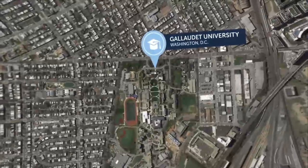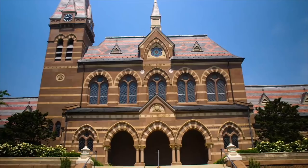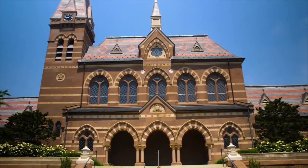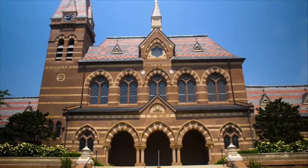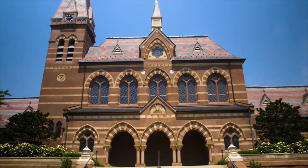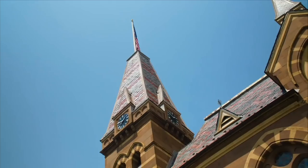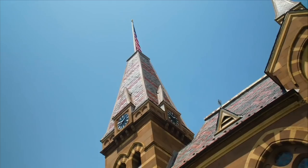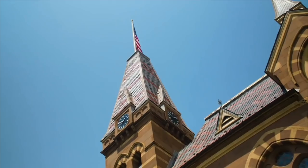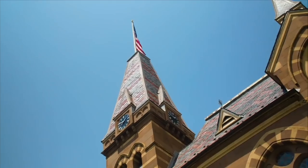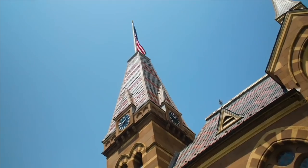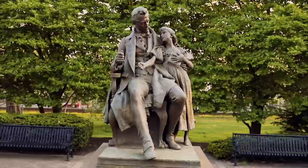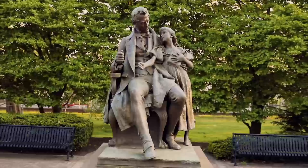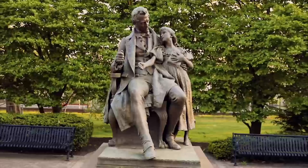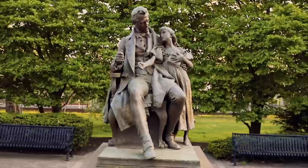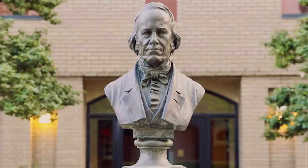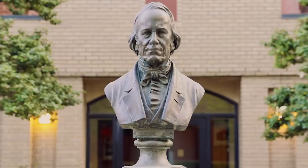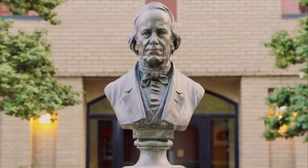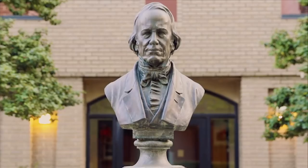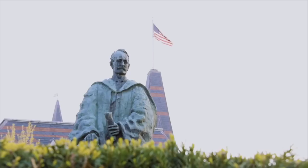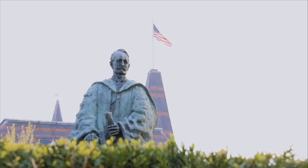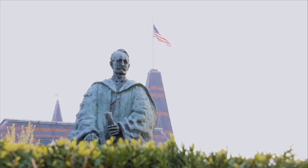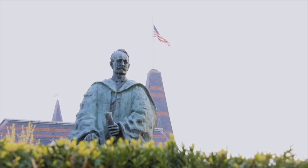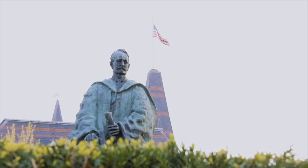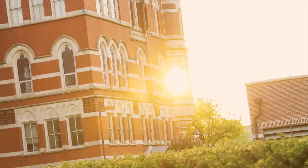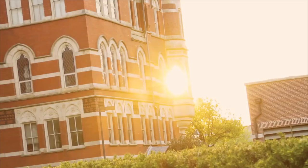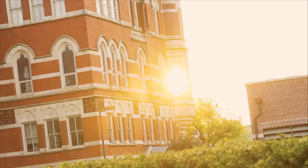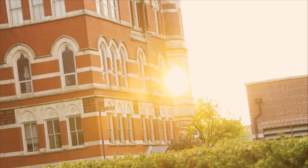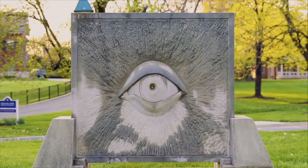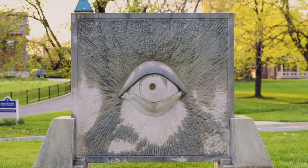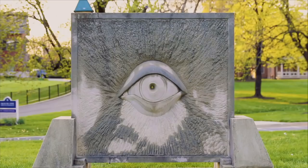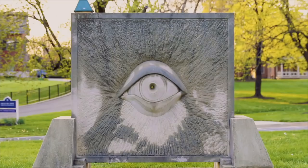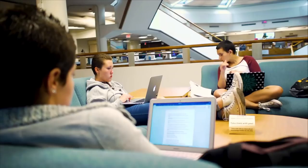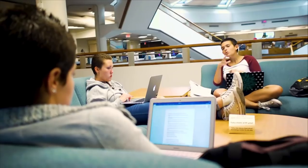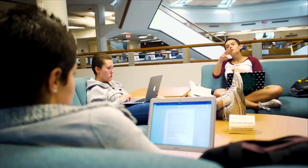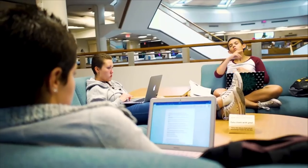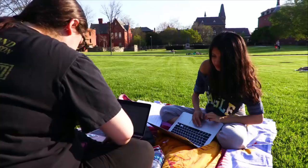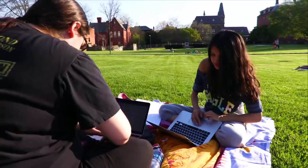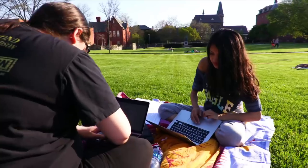Gallaudet University is the world's only liberal arts school for the deaf and hard of hearing.